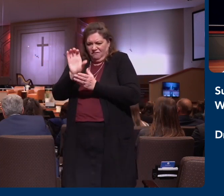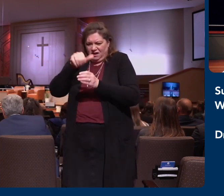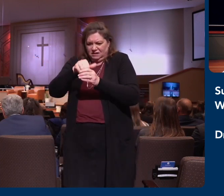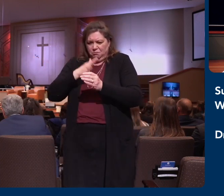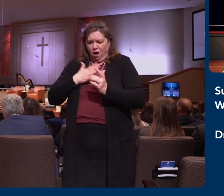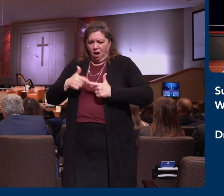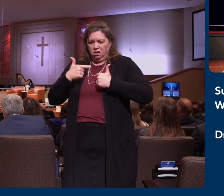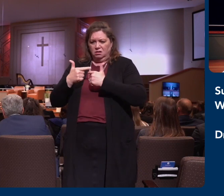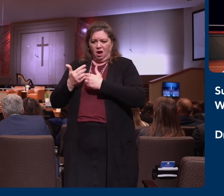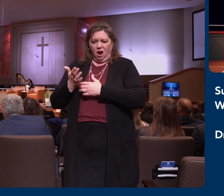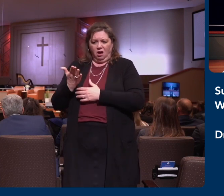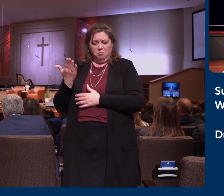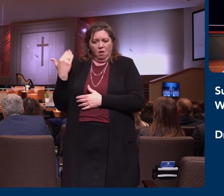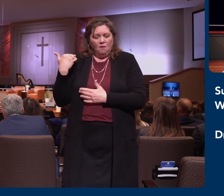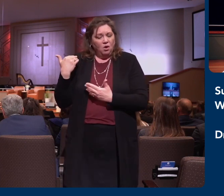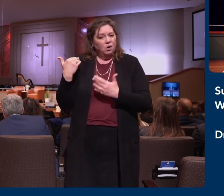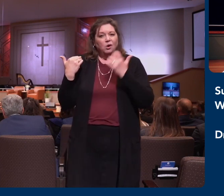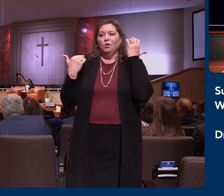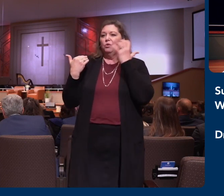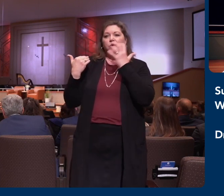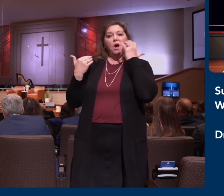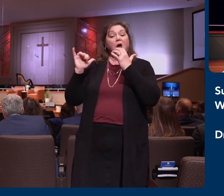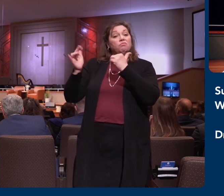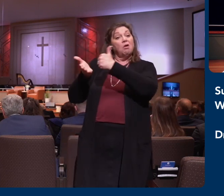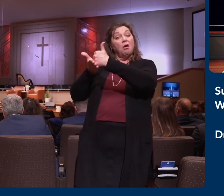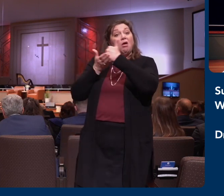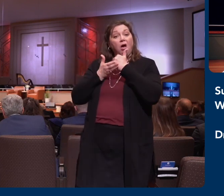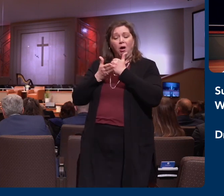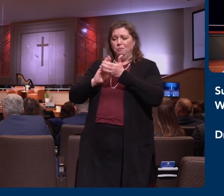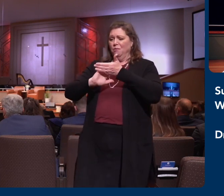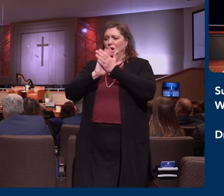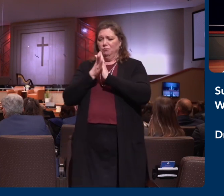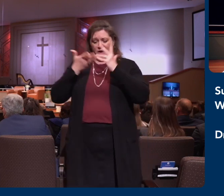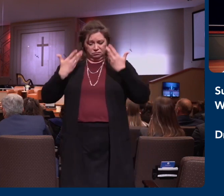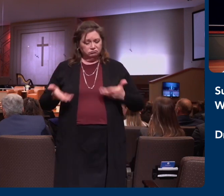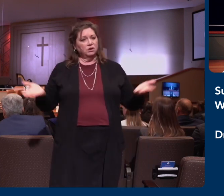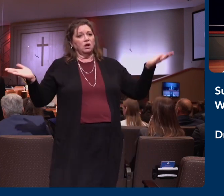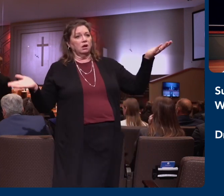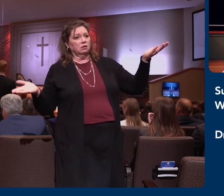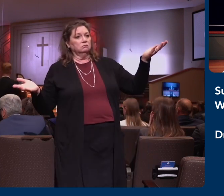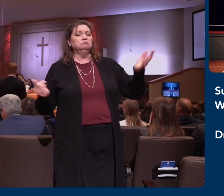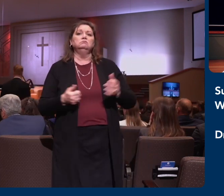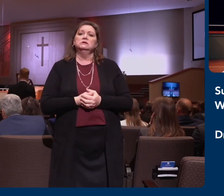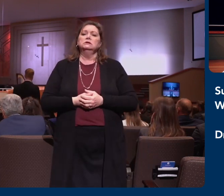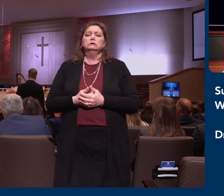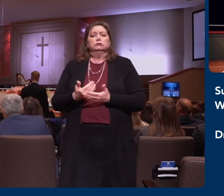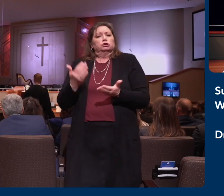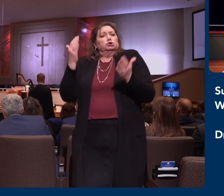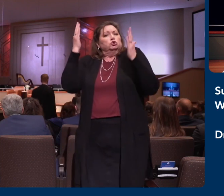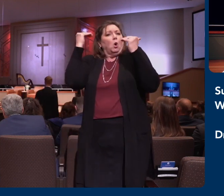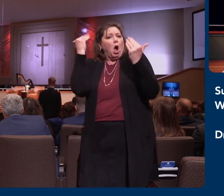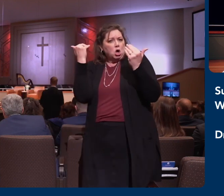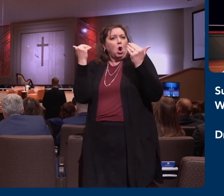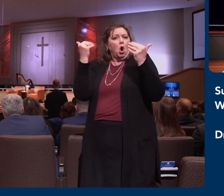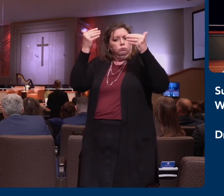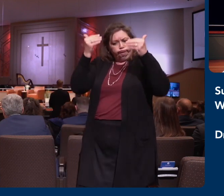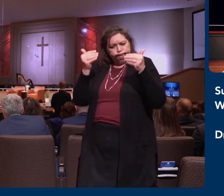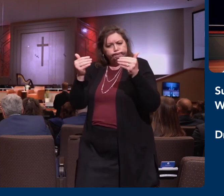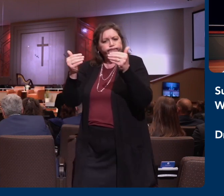person, the pastor, really the Christian that I am tonight. So I hope that in these next couple days that you will thank those that have